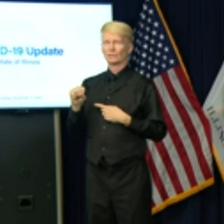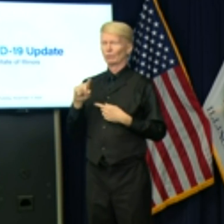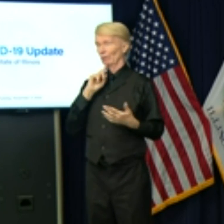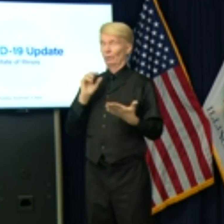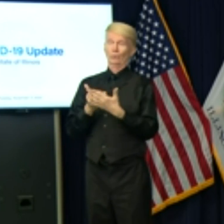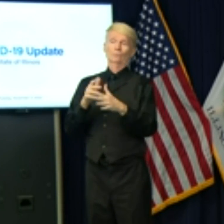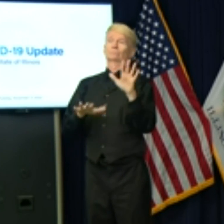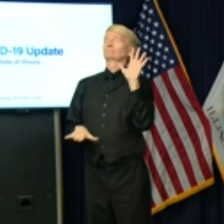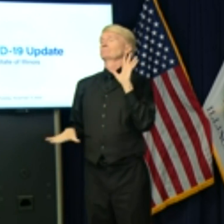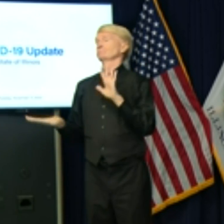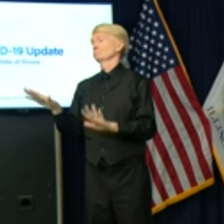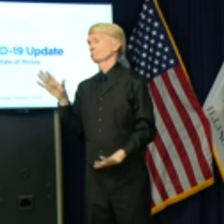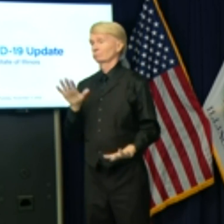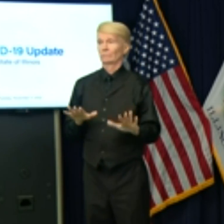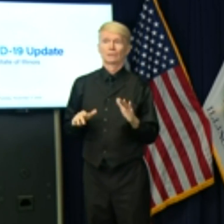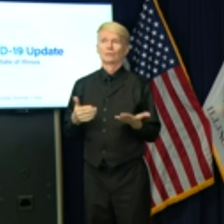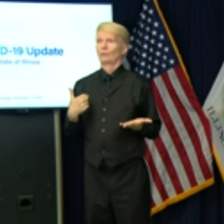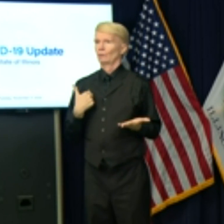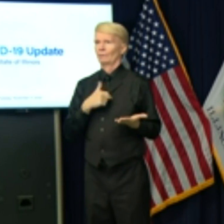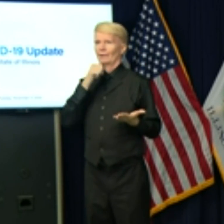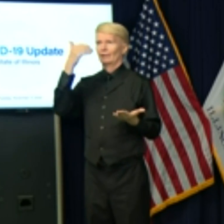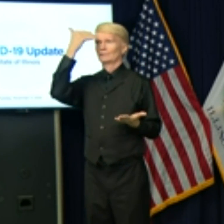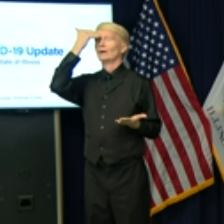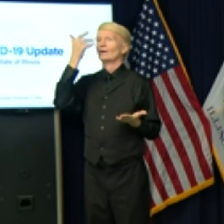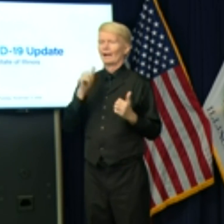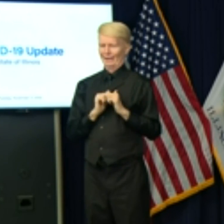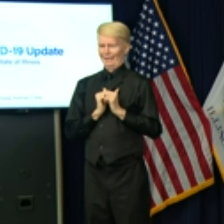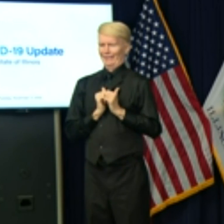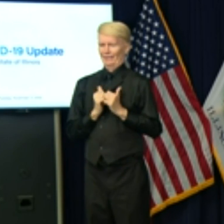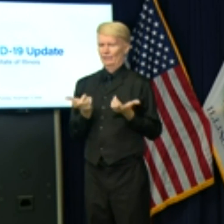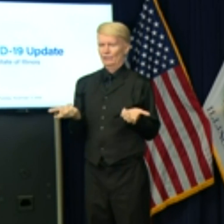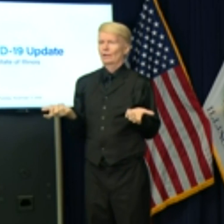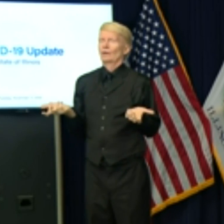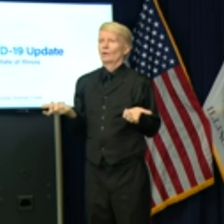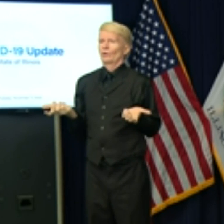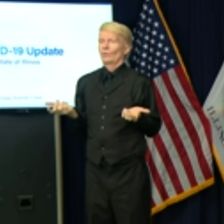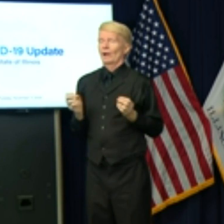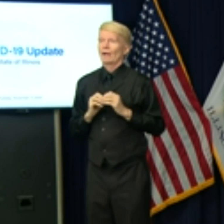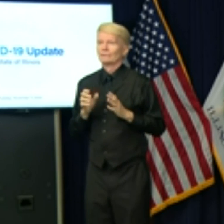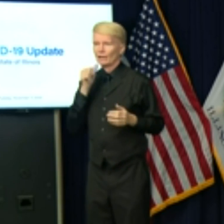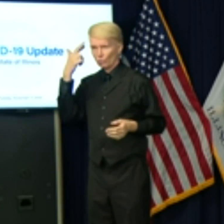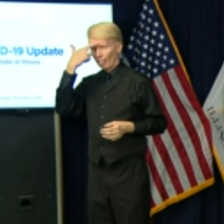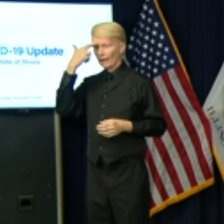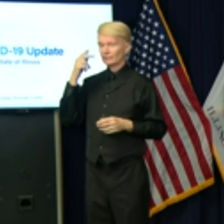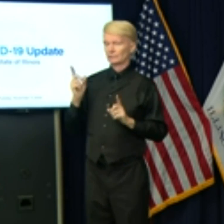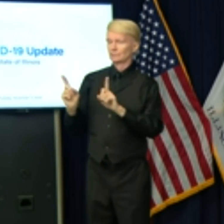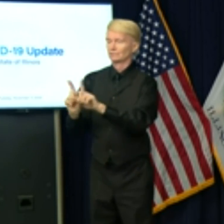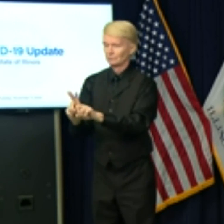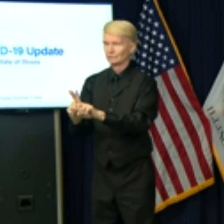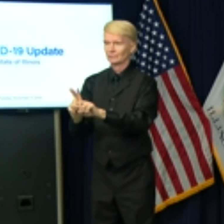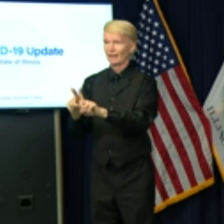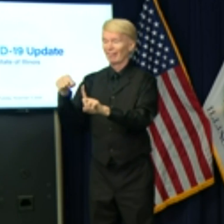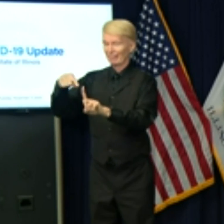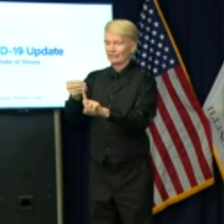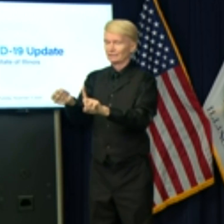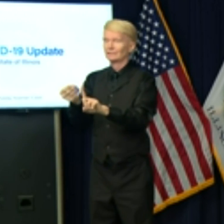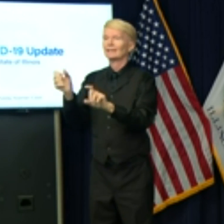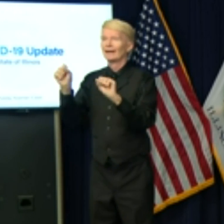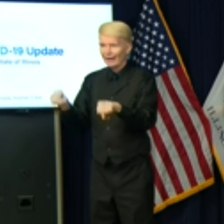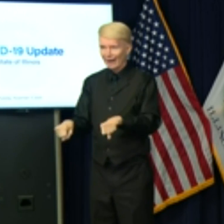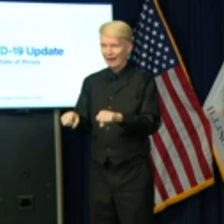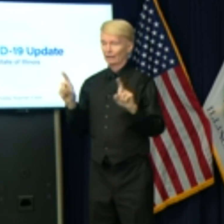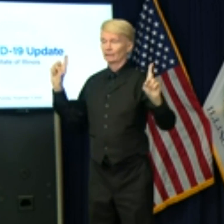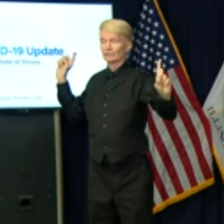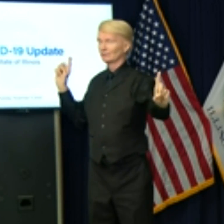we just didn't know. What we knew was that you can't transmit the virus if you're not with somebody else, so let's stop as many interactions as